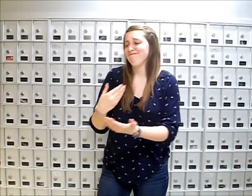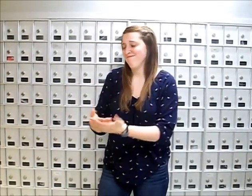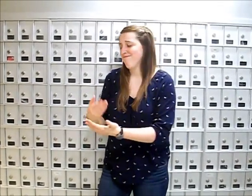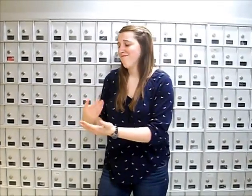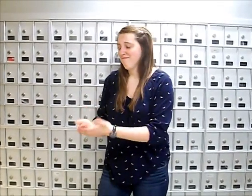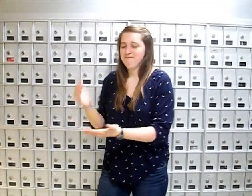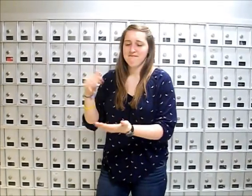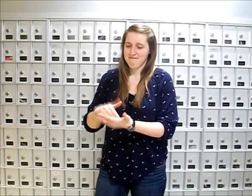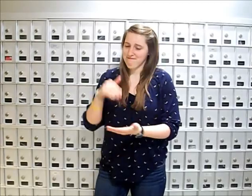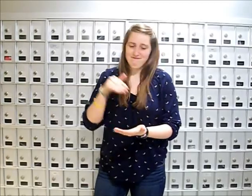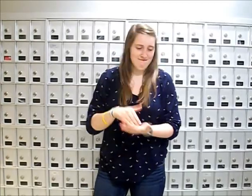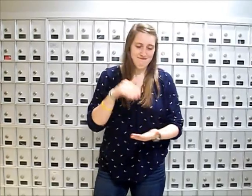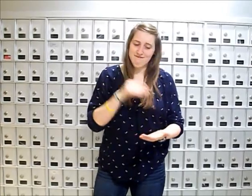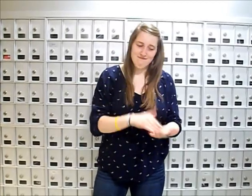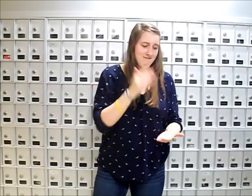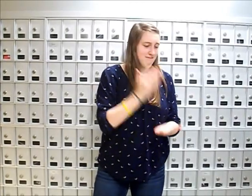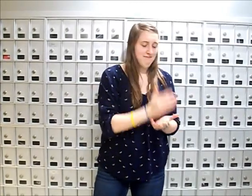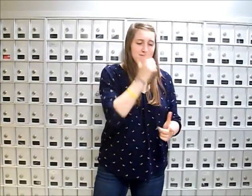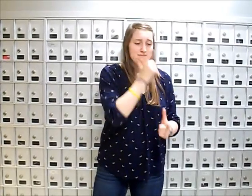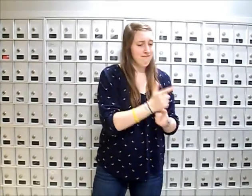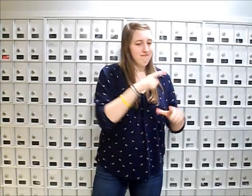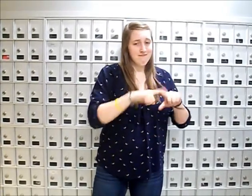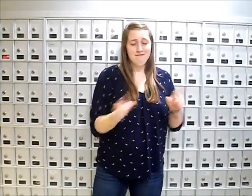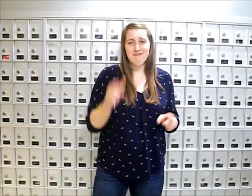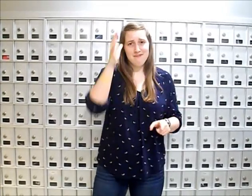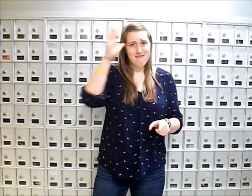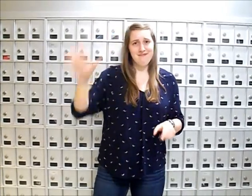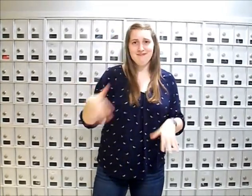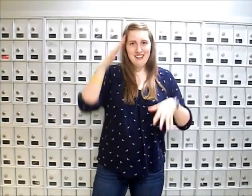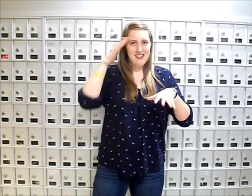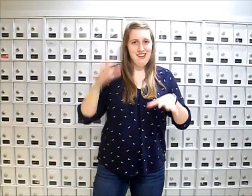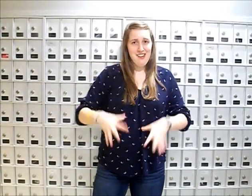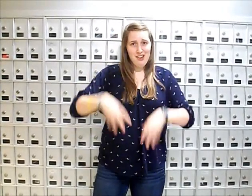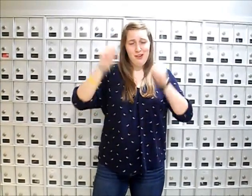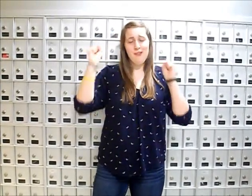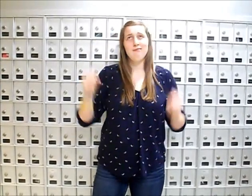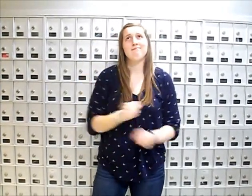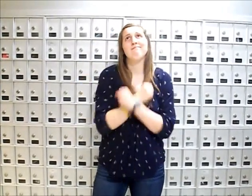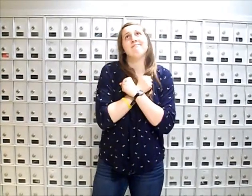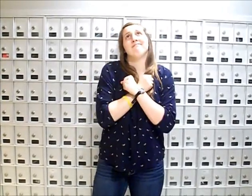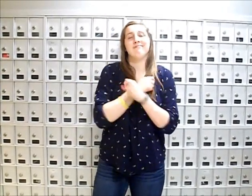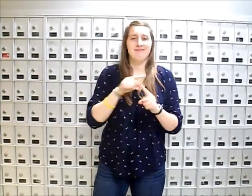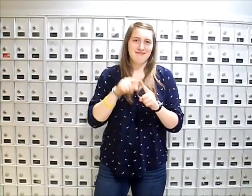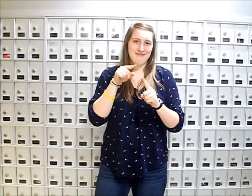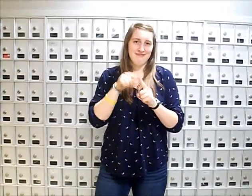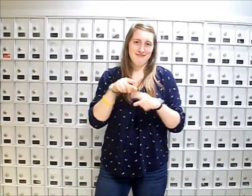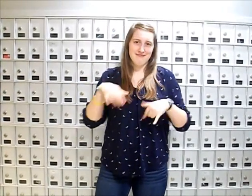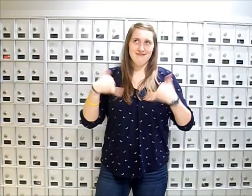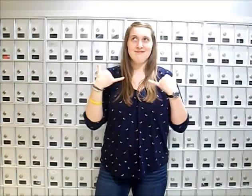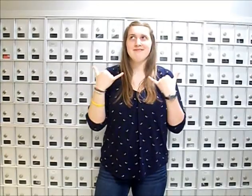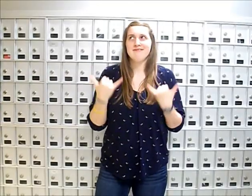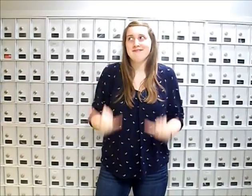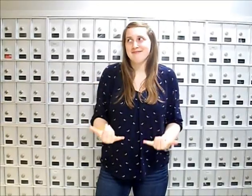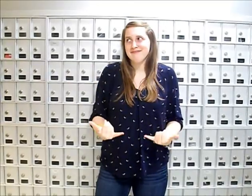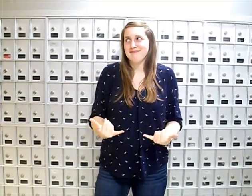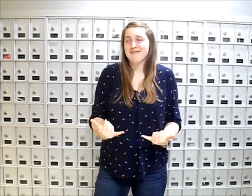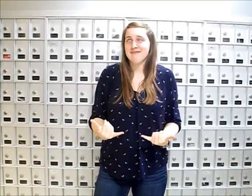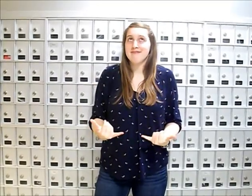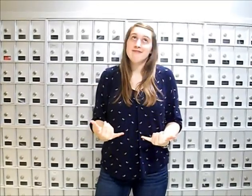time and time again I've got your back until the end And a brother from another mother Never knew how much I loved you Till I started singing this song